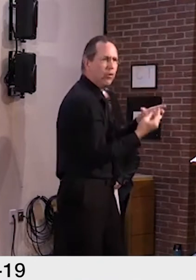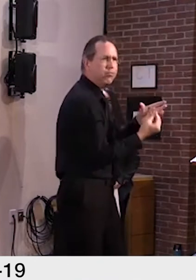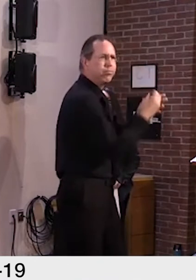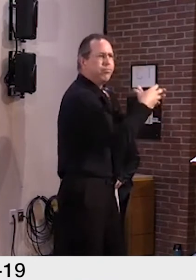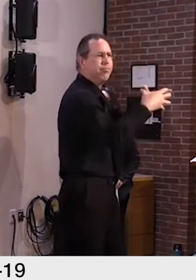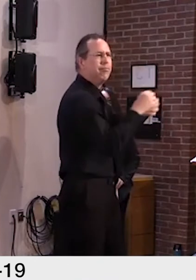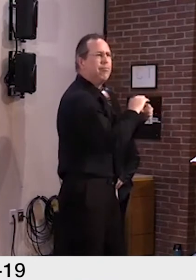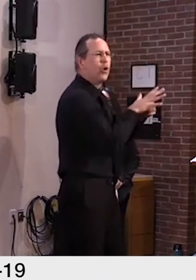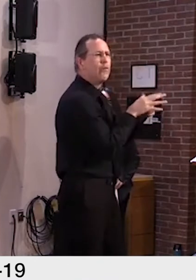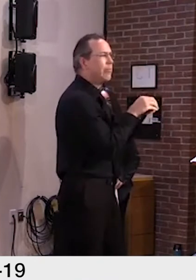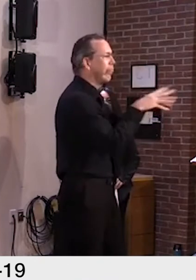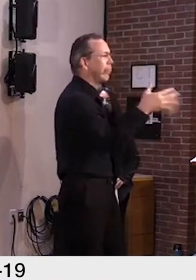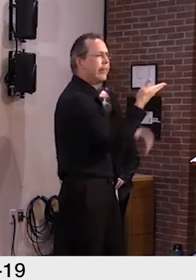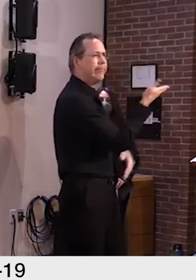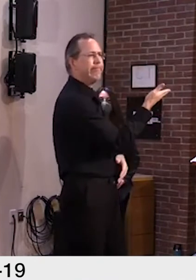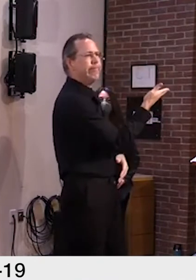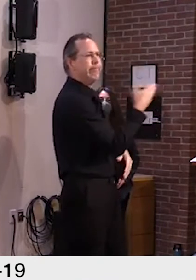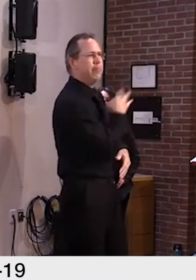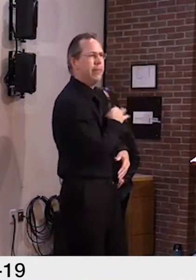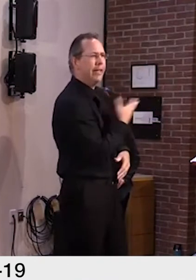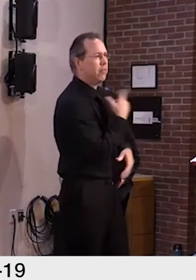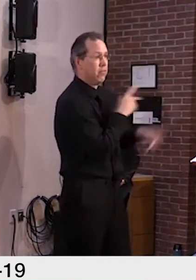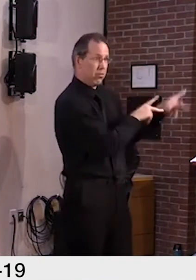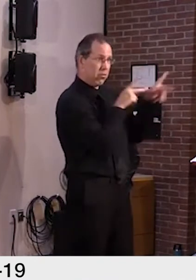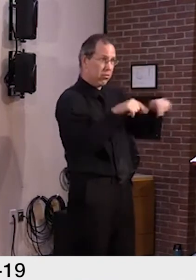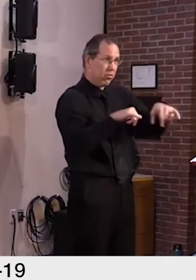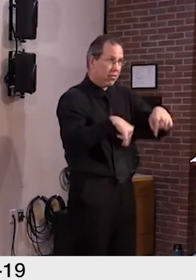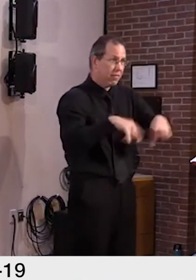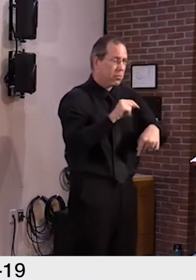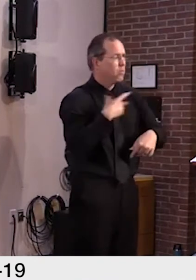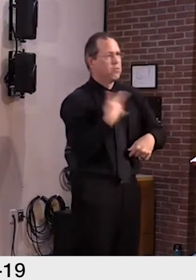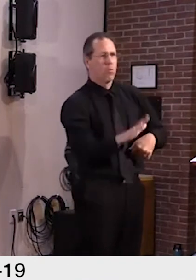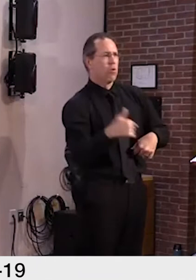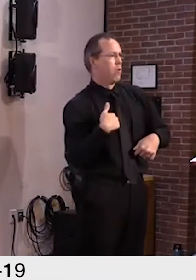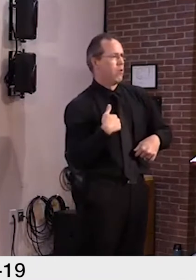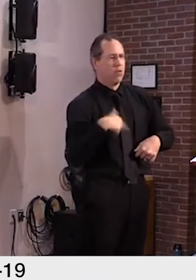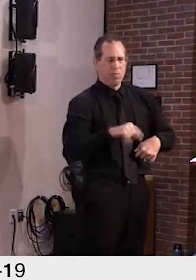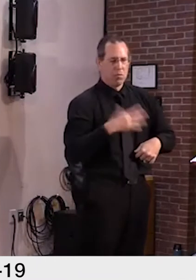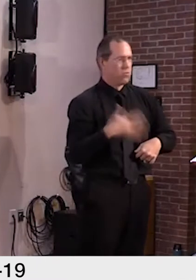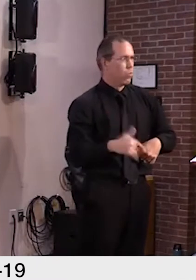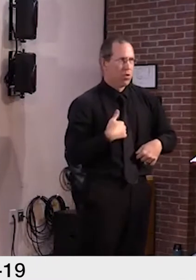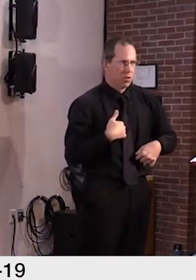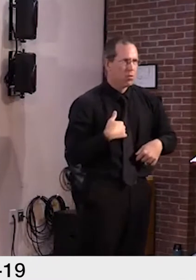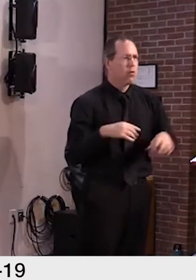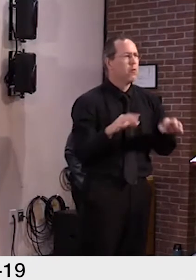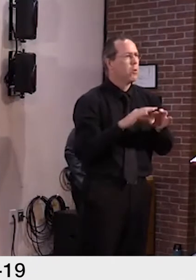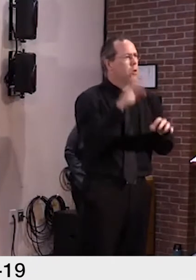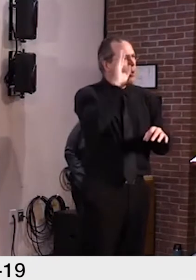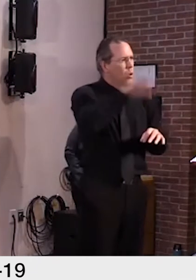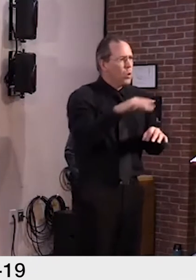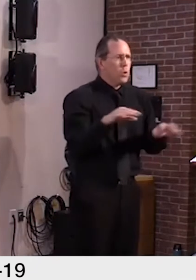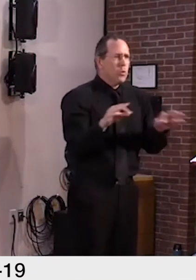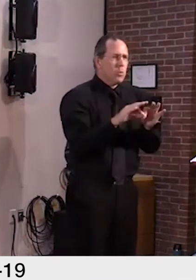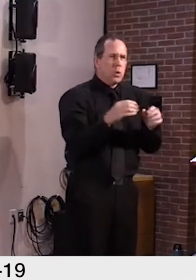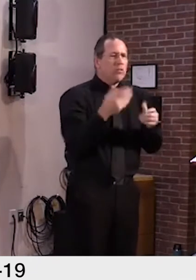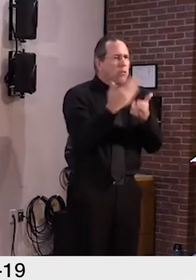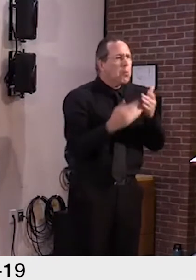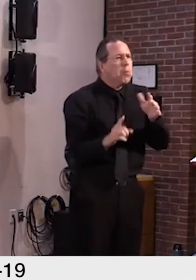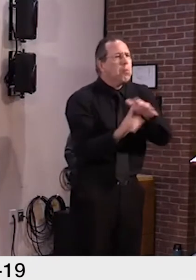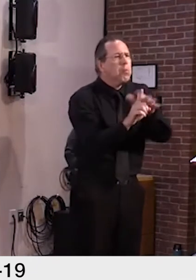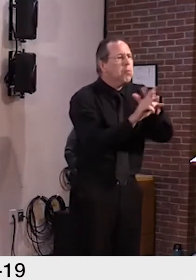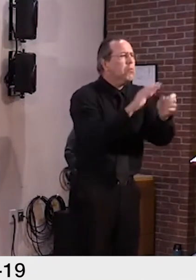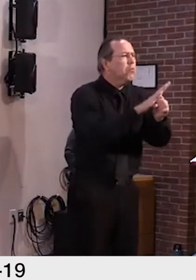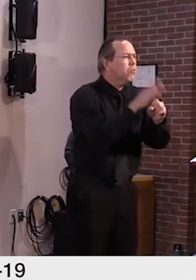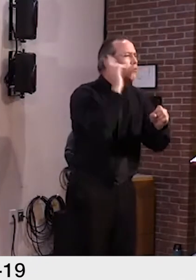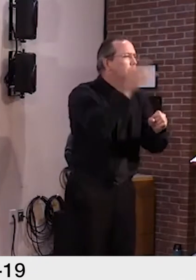let that happen here. There will always be risk of spread, but the procedures we have in place for businesses, schools